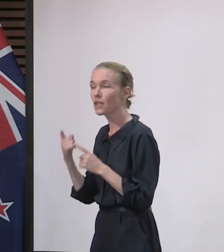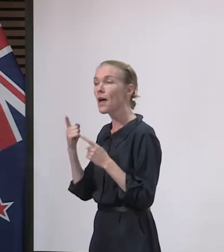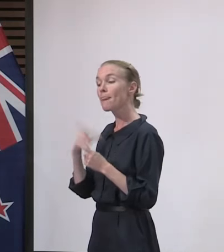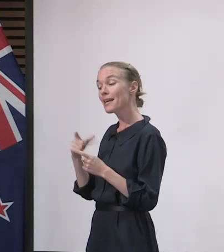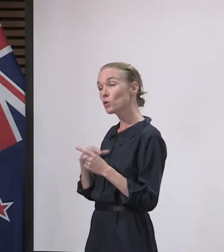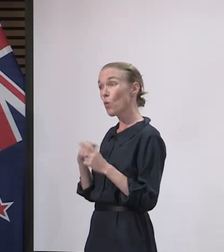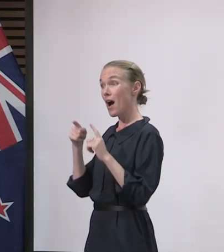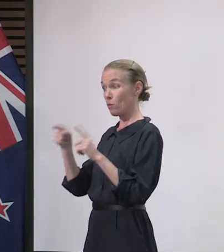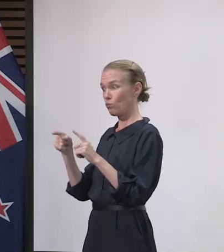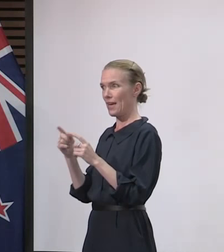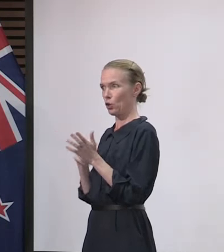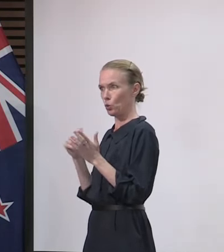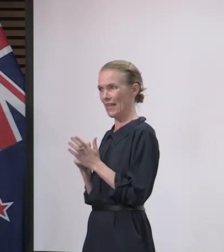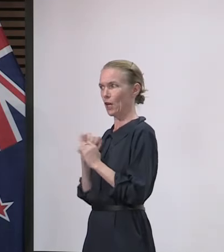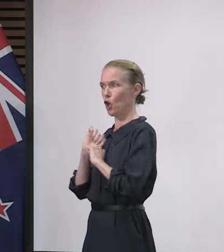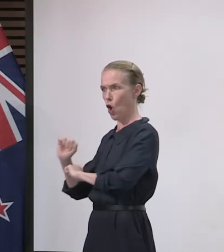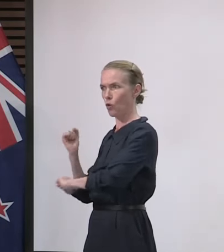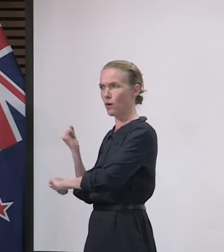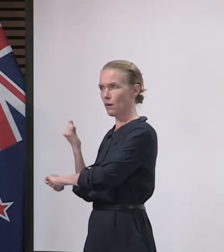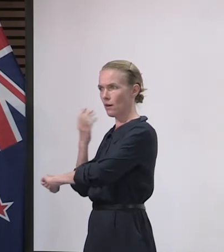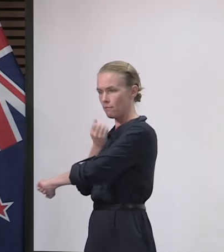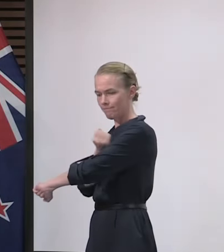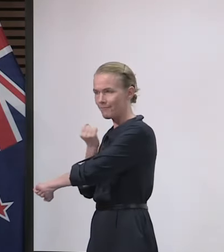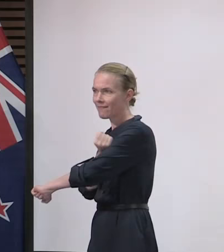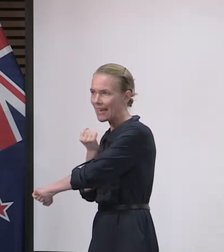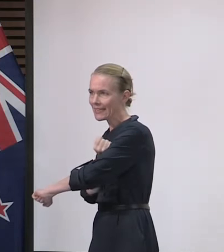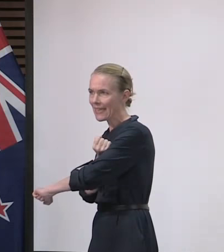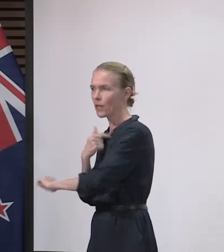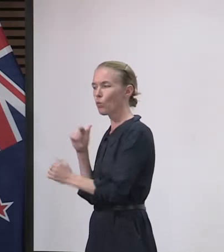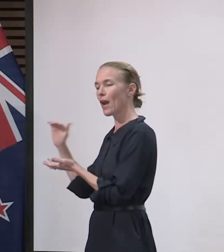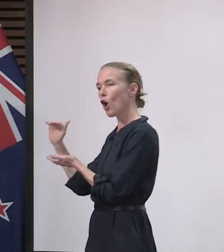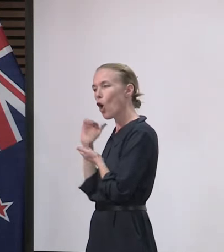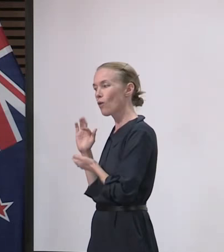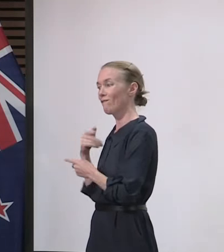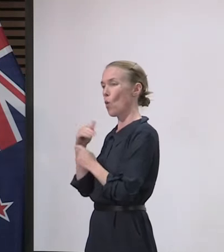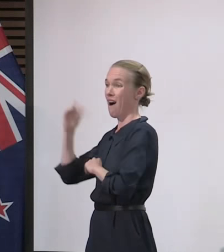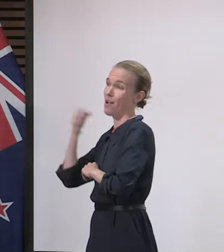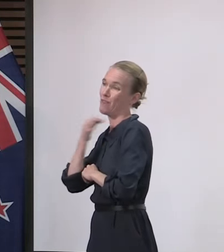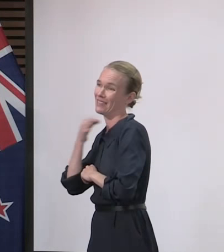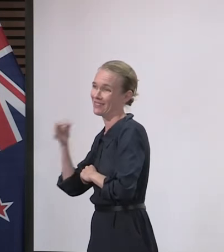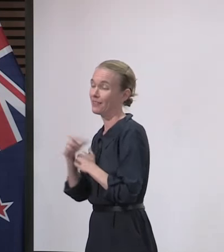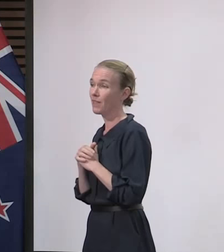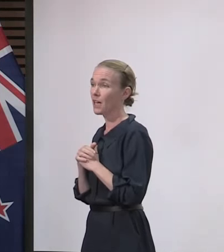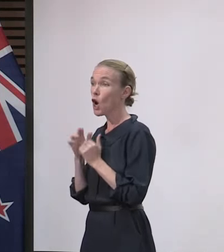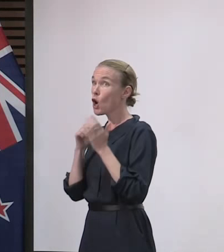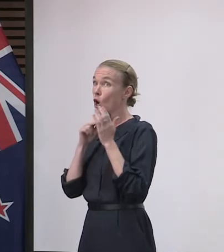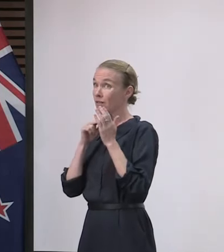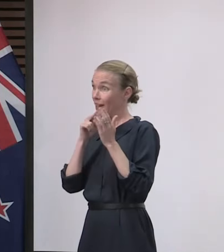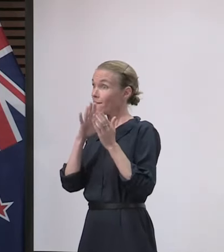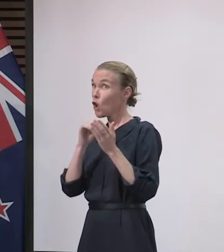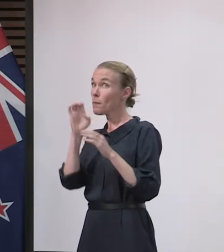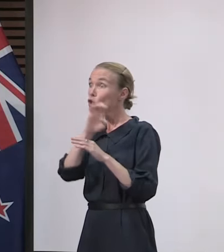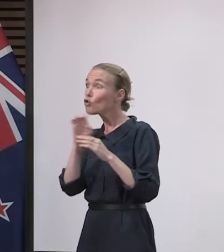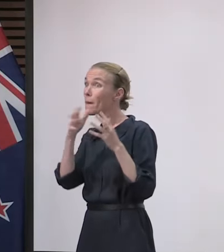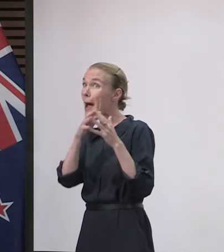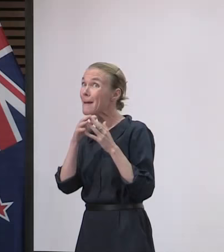And on the second question, this is because the northern hemisphere vaccine is a good but not full match with the